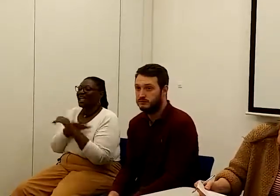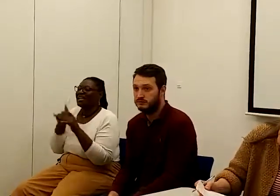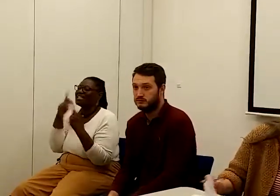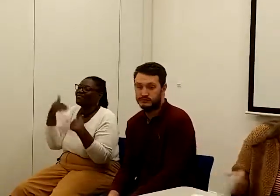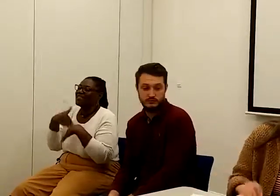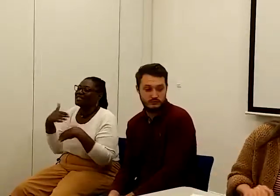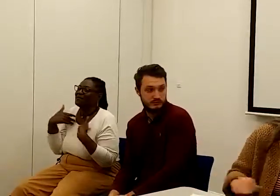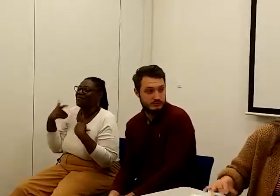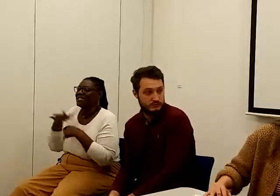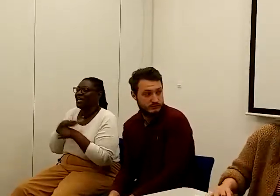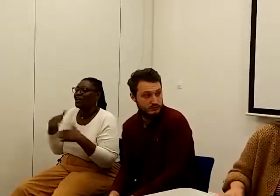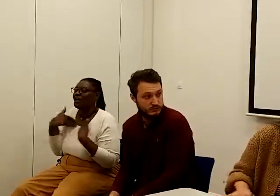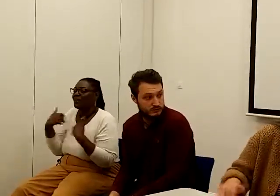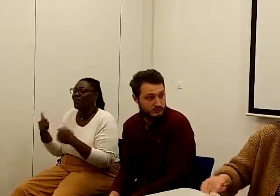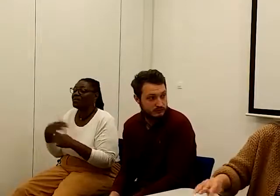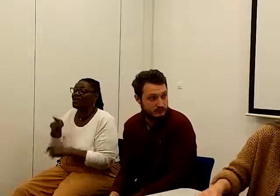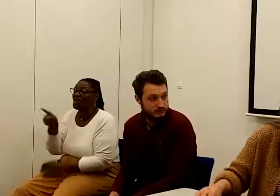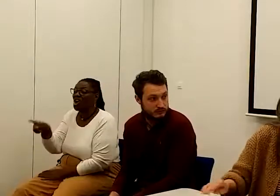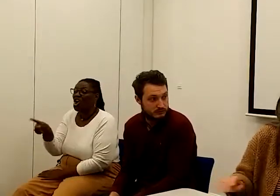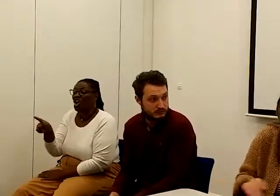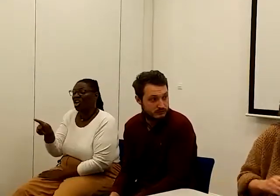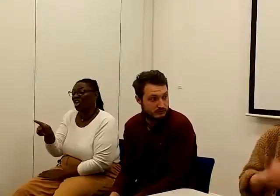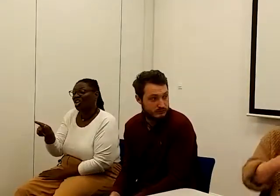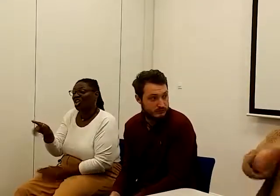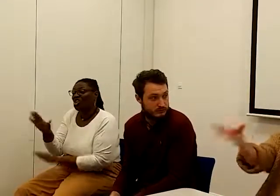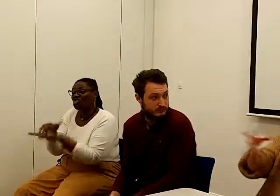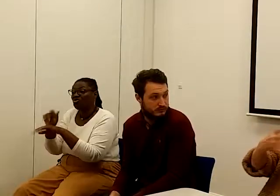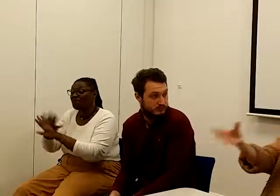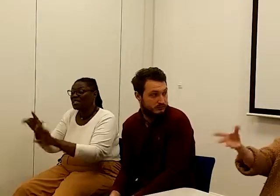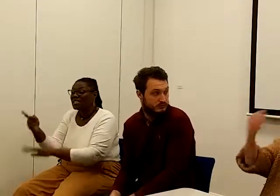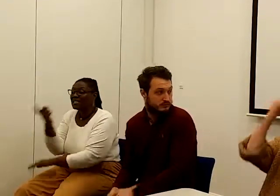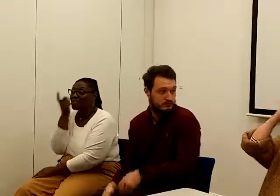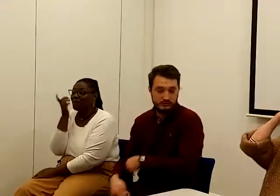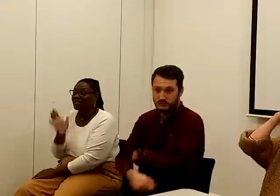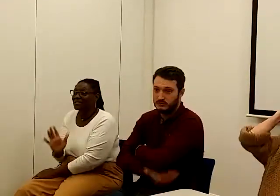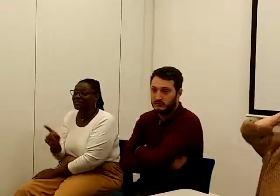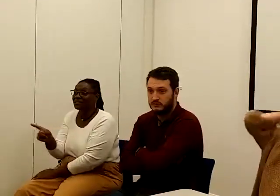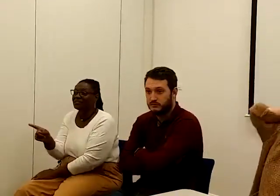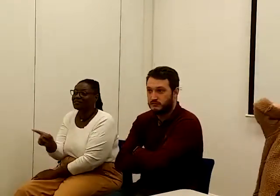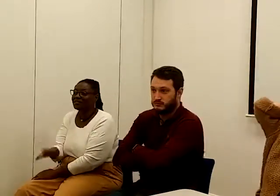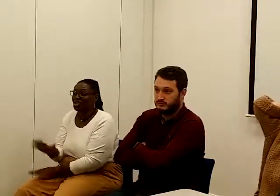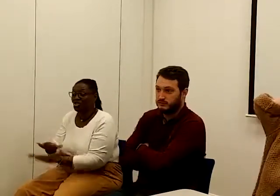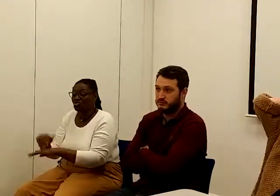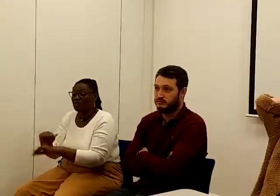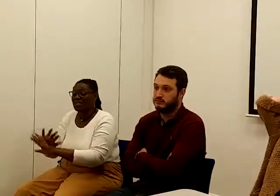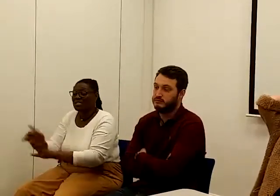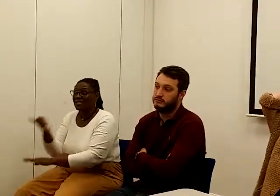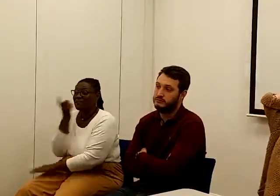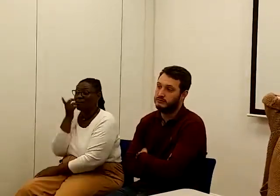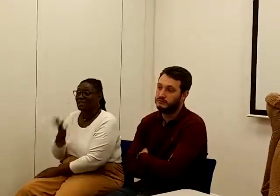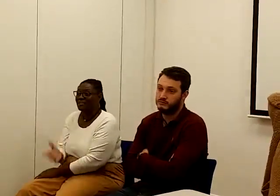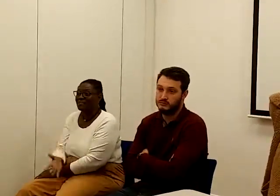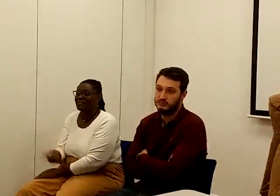I like Christmas isn't coming. I mean, in the short term, Christmas isn't coming is good.